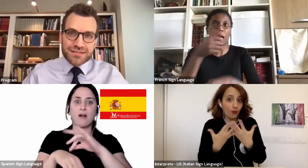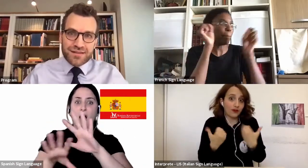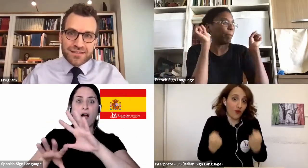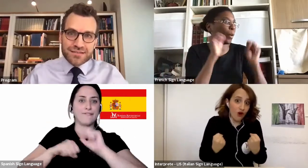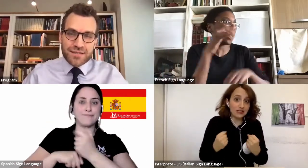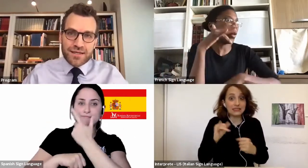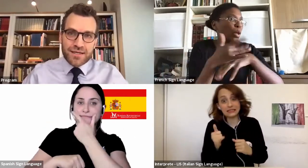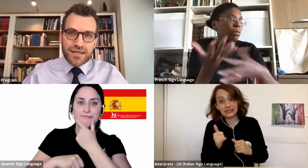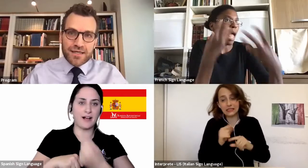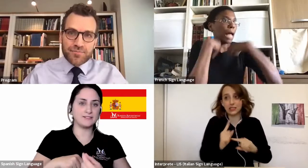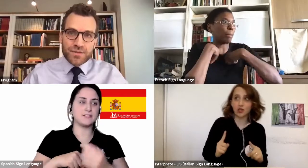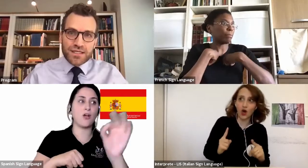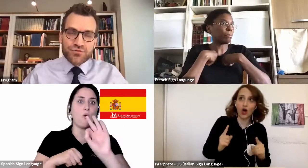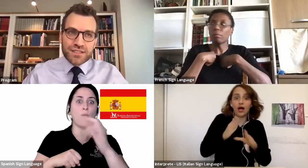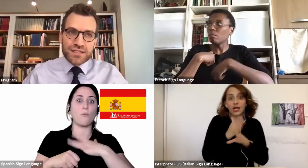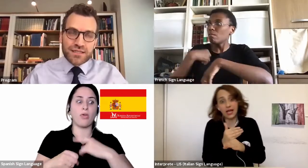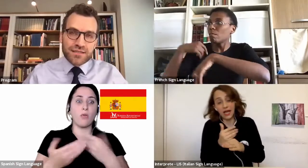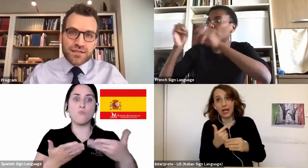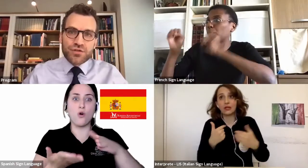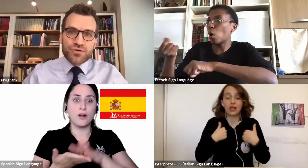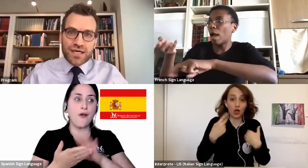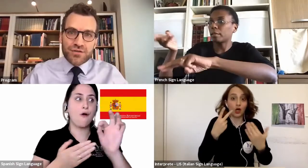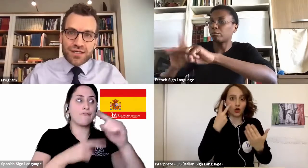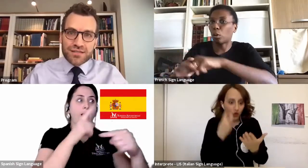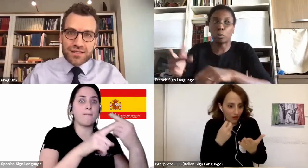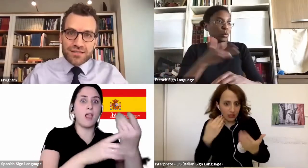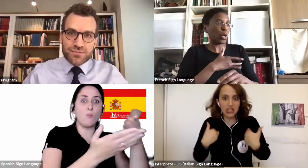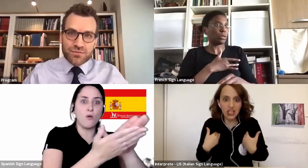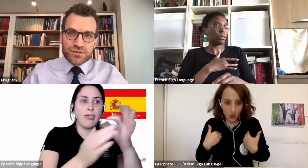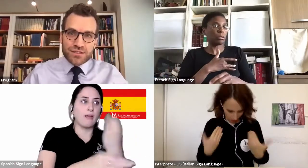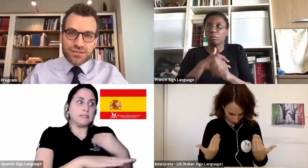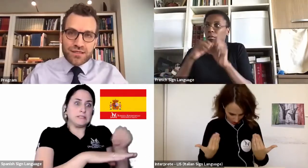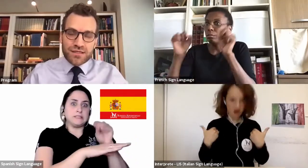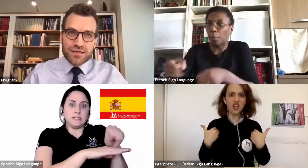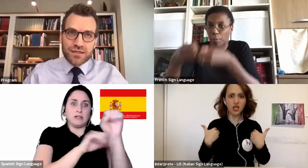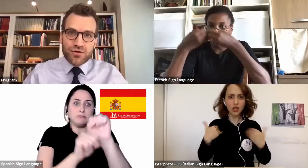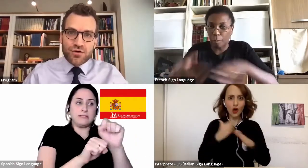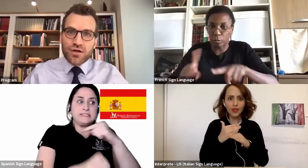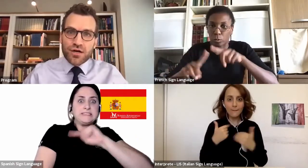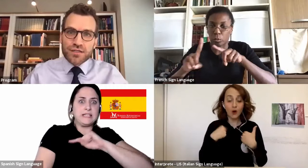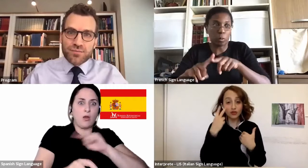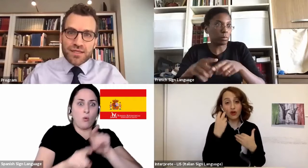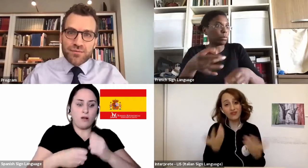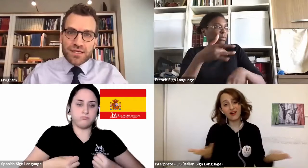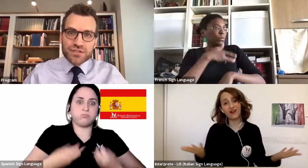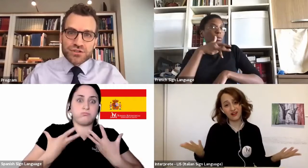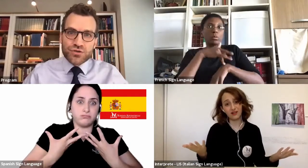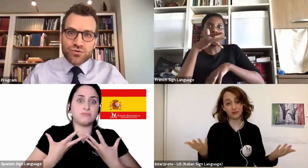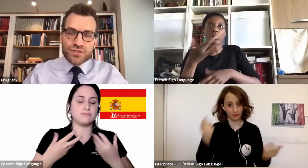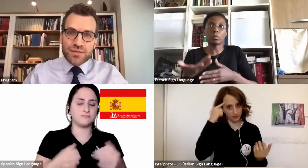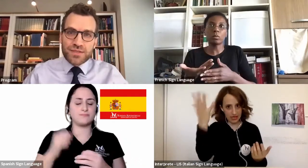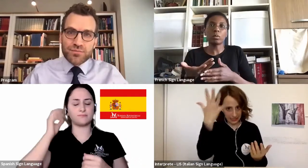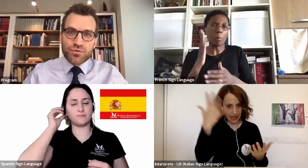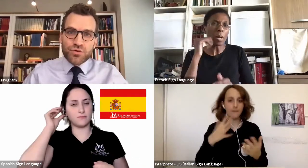things. Interesting in the UK, United Kingdom, there was done a study early on in the pandemic that